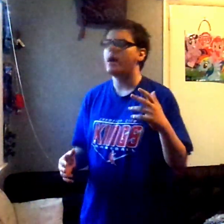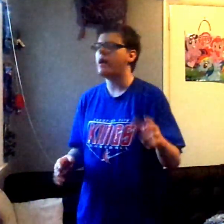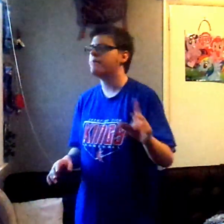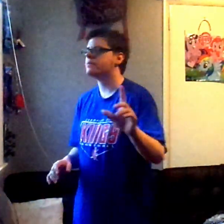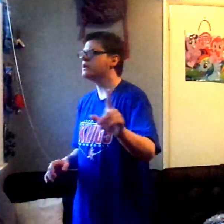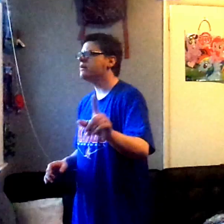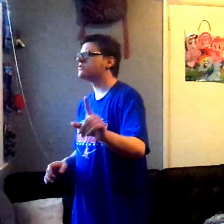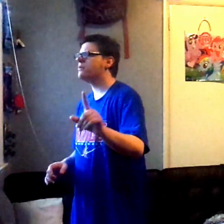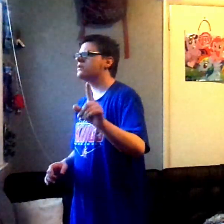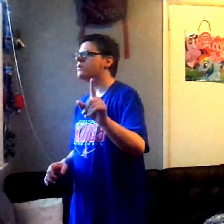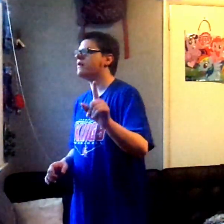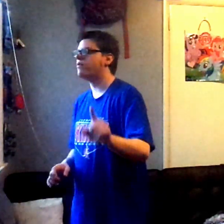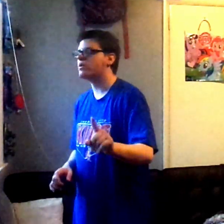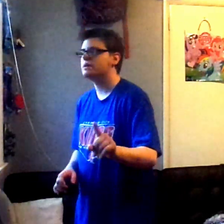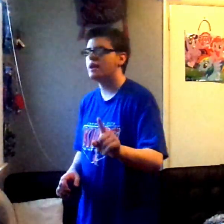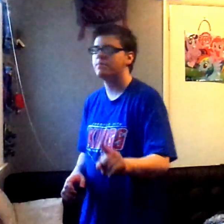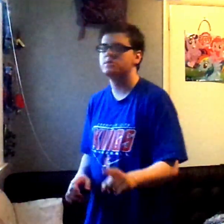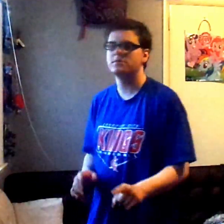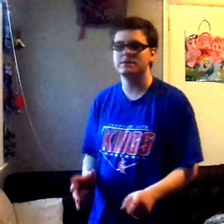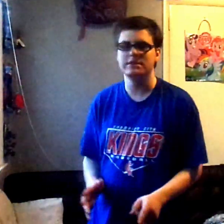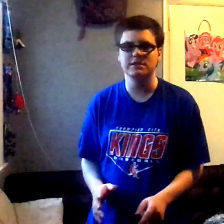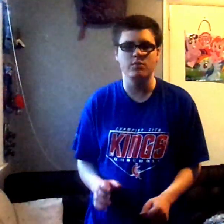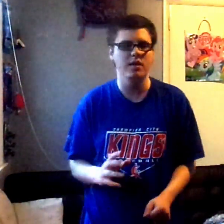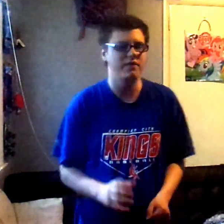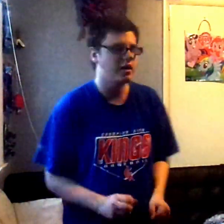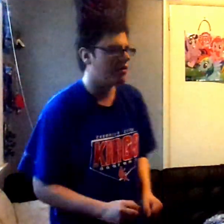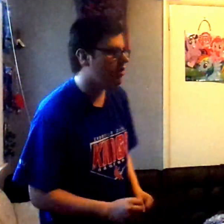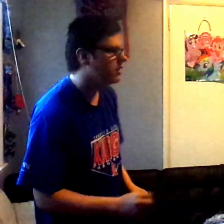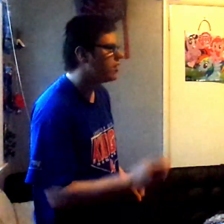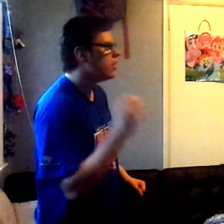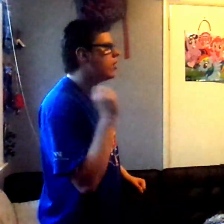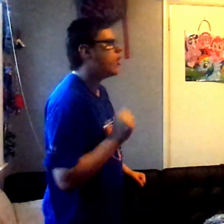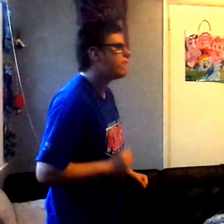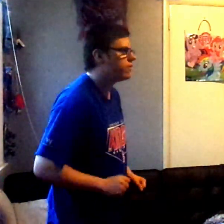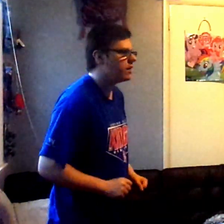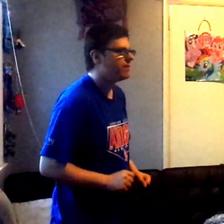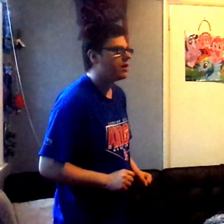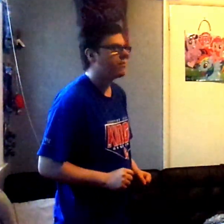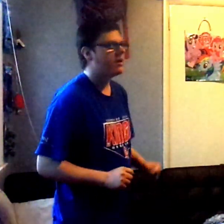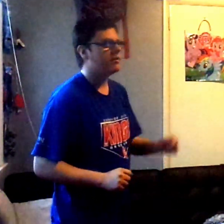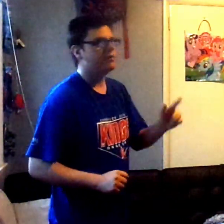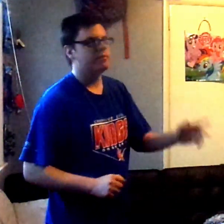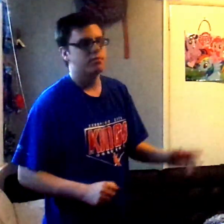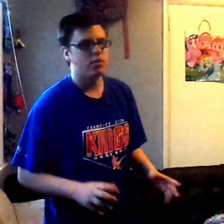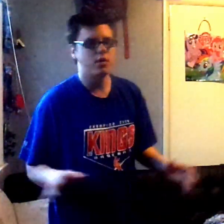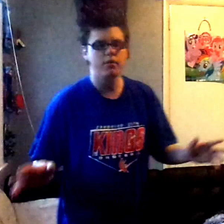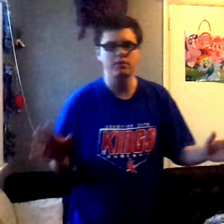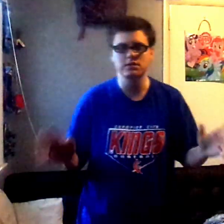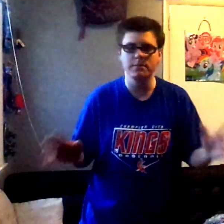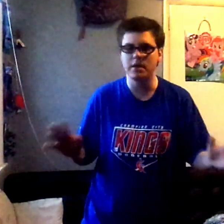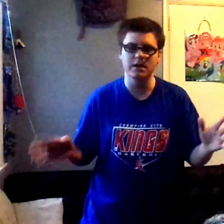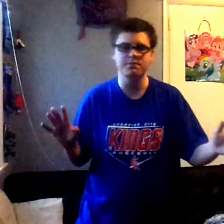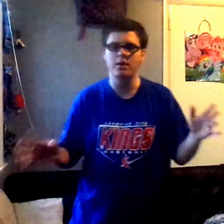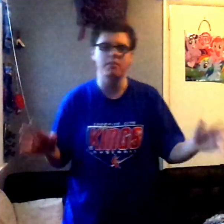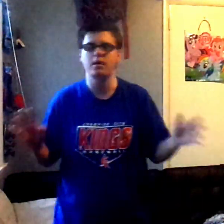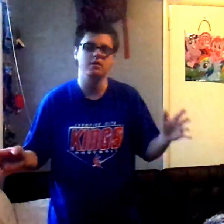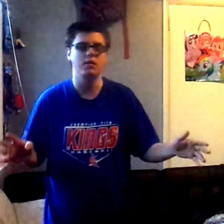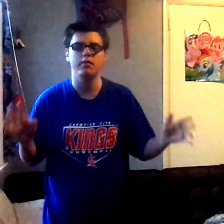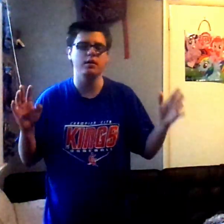I believe there's going be a total of 14 episodes in season one of iCarly. Hopefully, Paramount, or over CBS, Paramount, Nickelodeon,